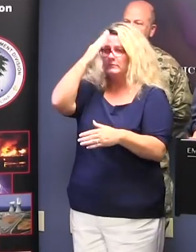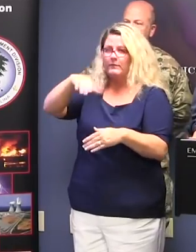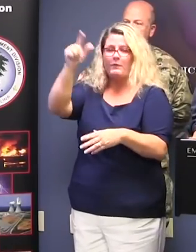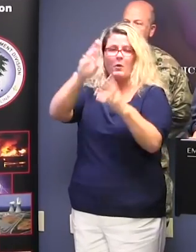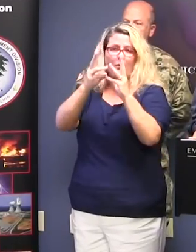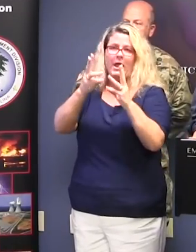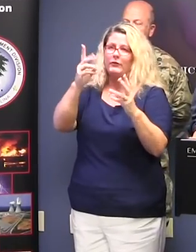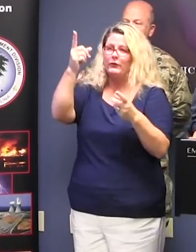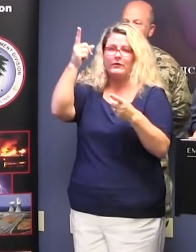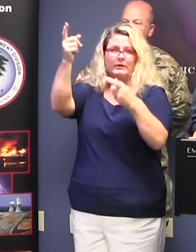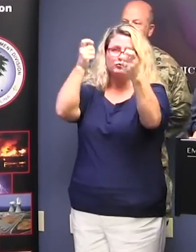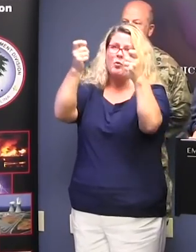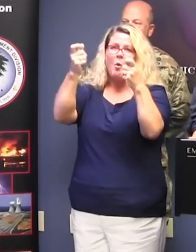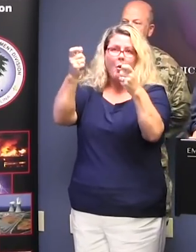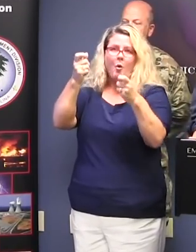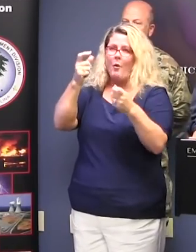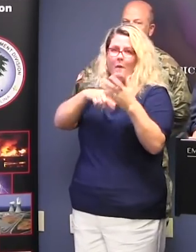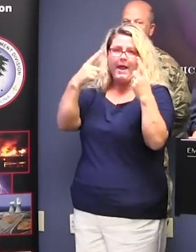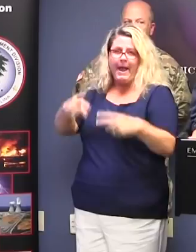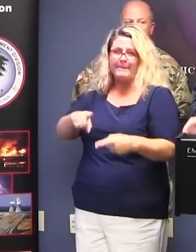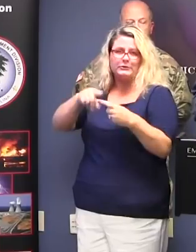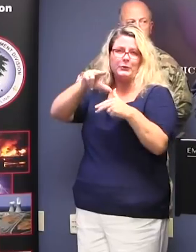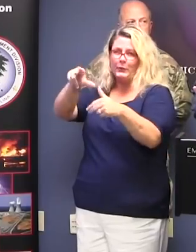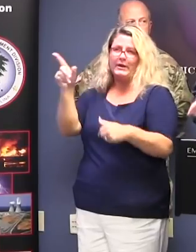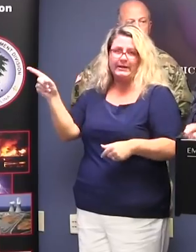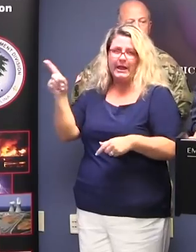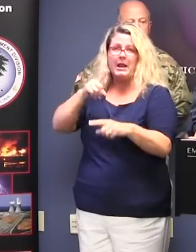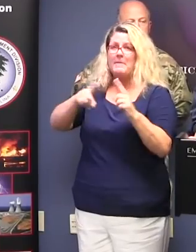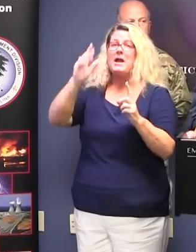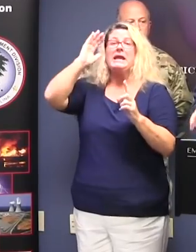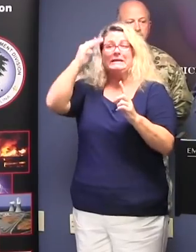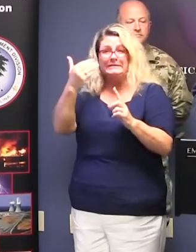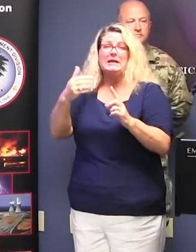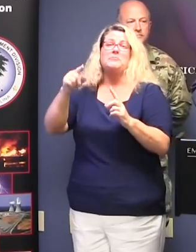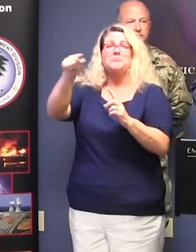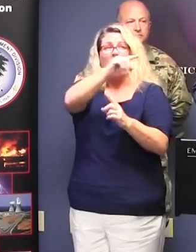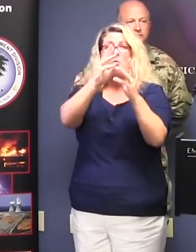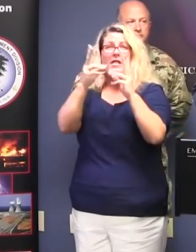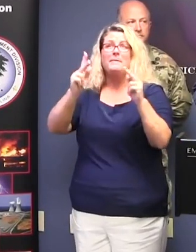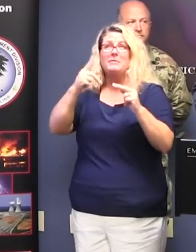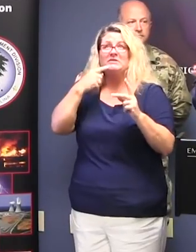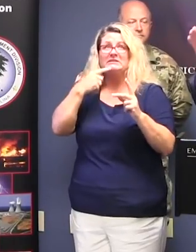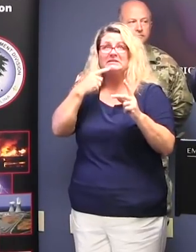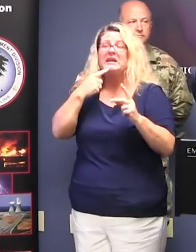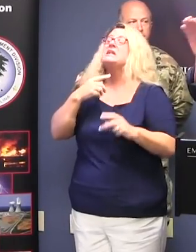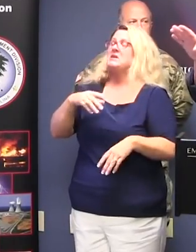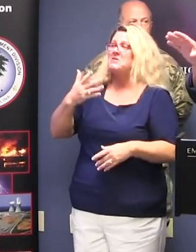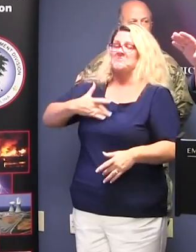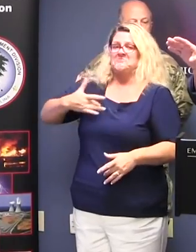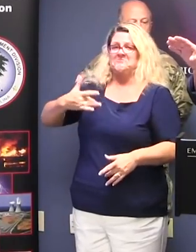conditions that are controlling all of that. But everyone, all the weather forecasters seem to be fairly certain